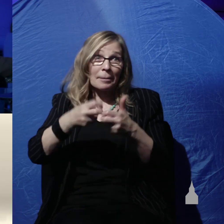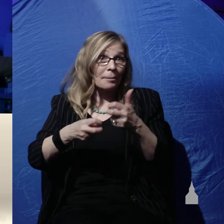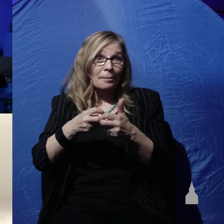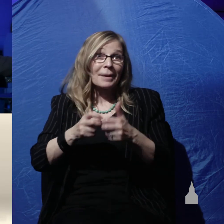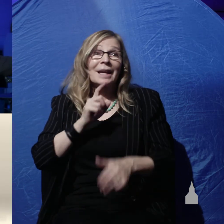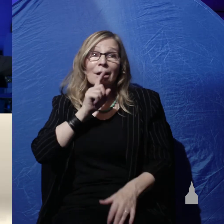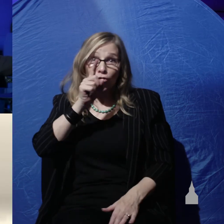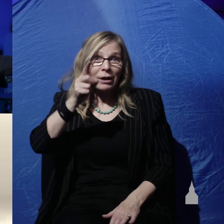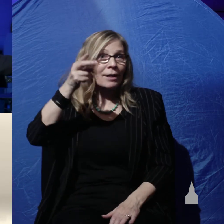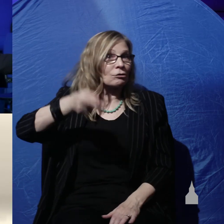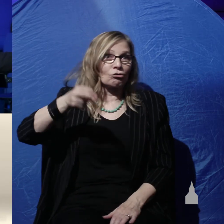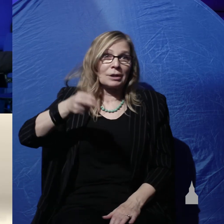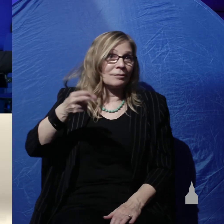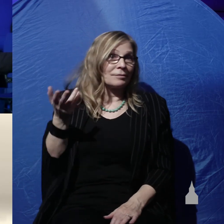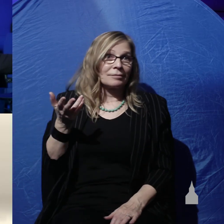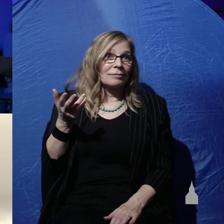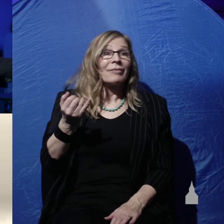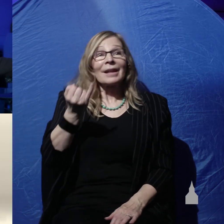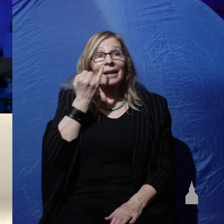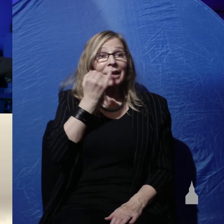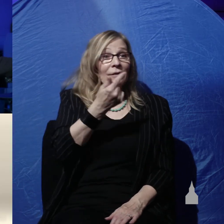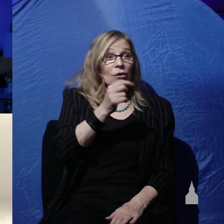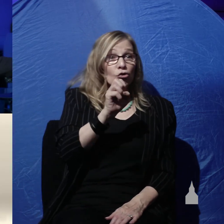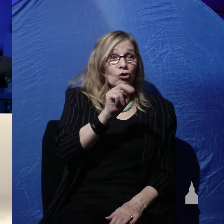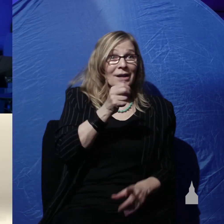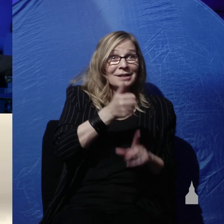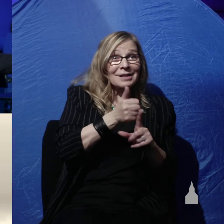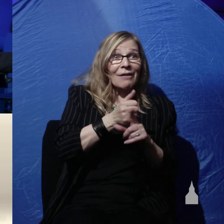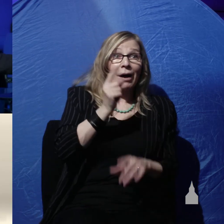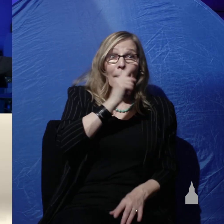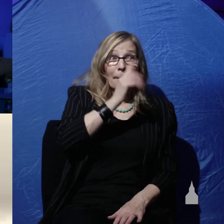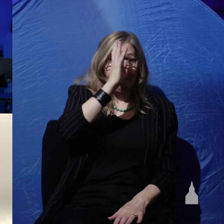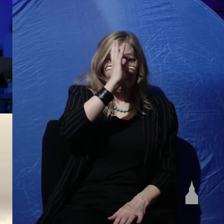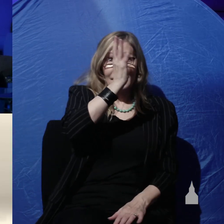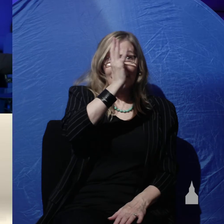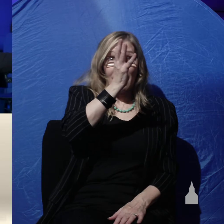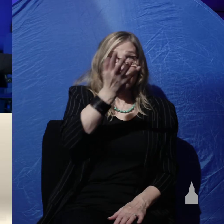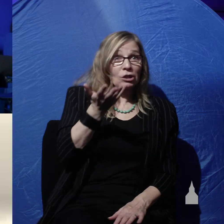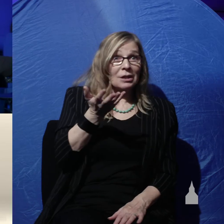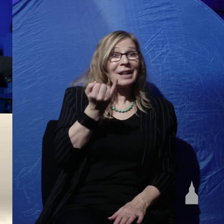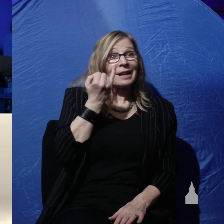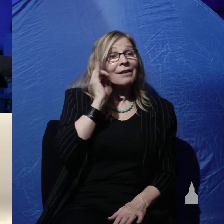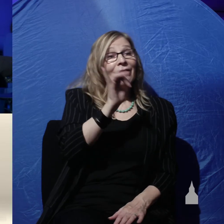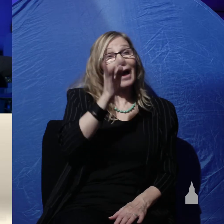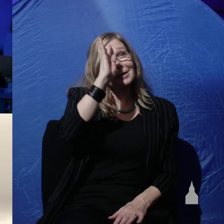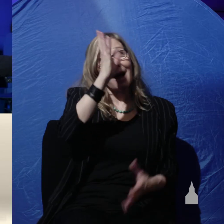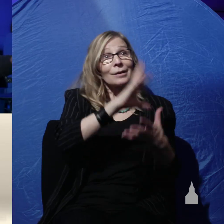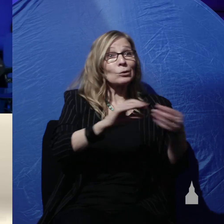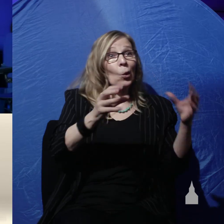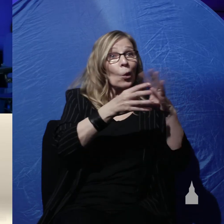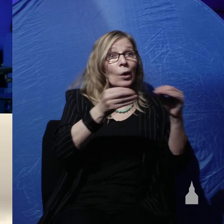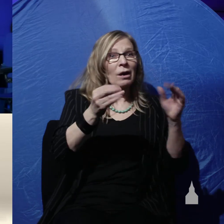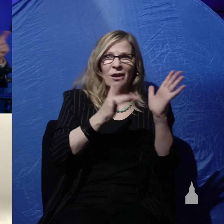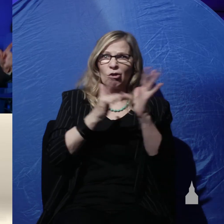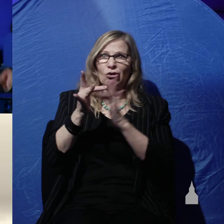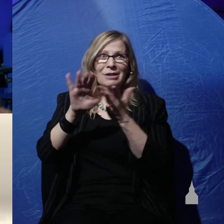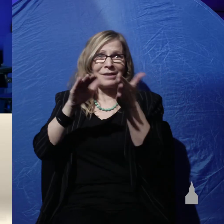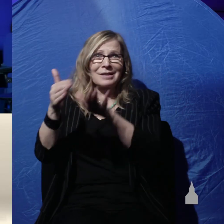history if Genesis is mythology if that's make-believe if that's a parable then Jesus died for a make- believe